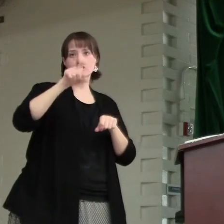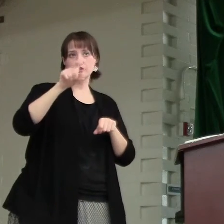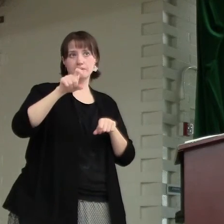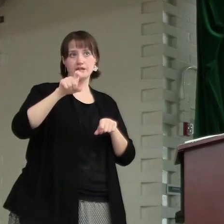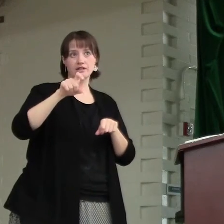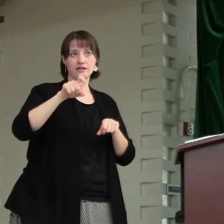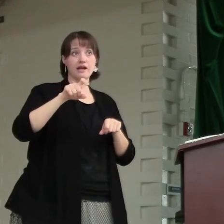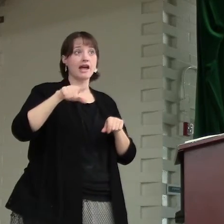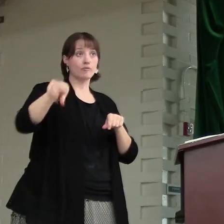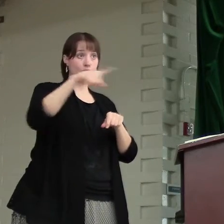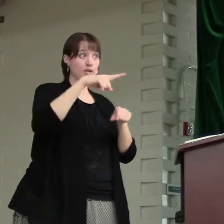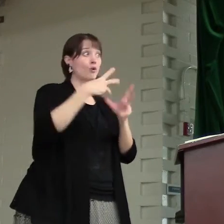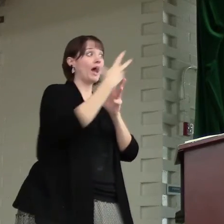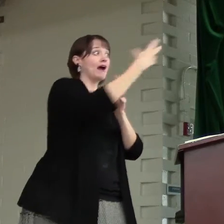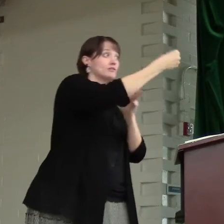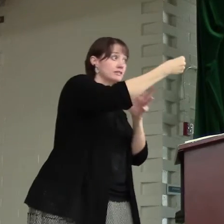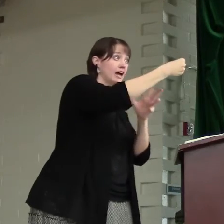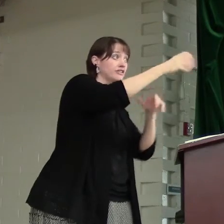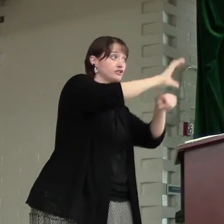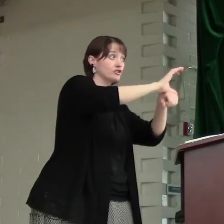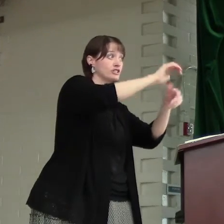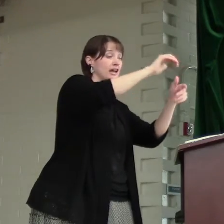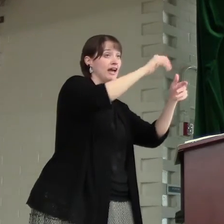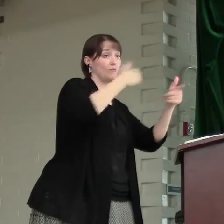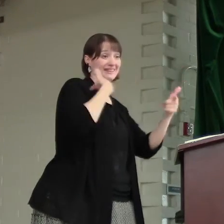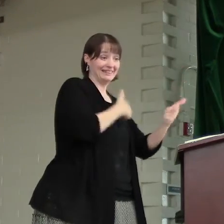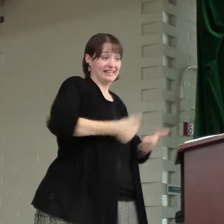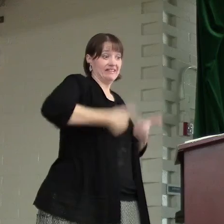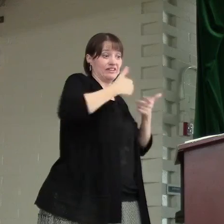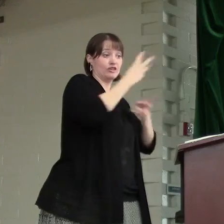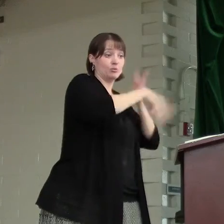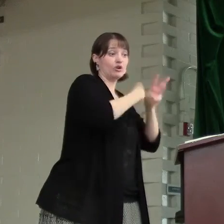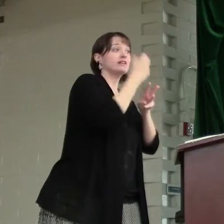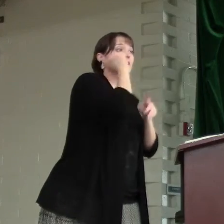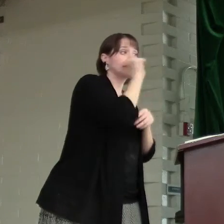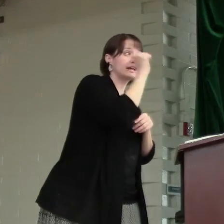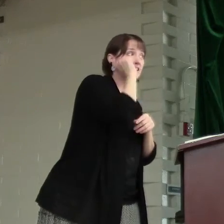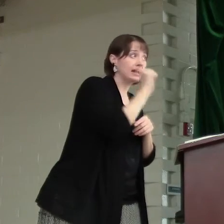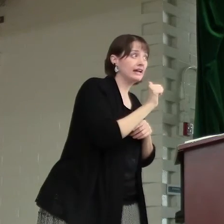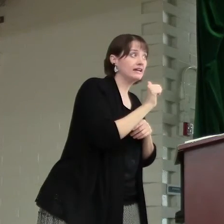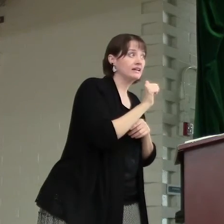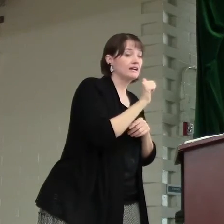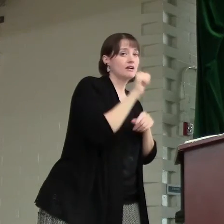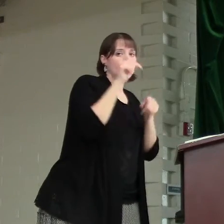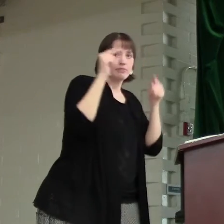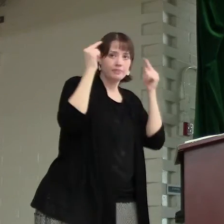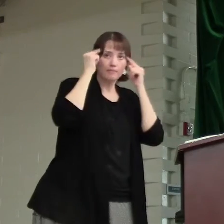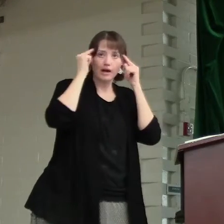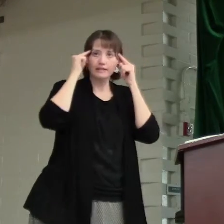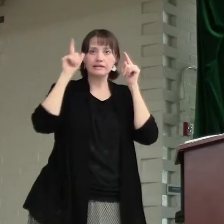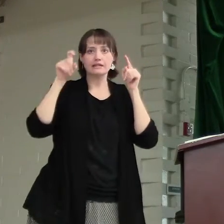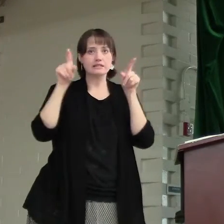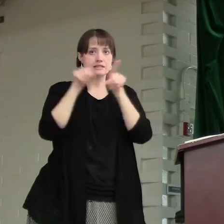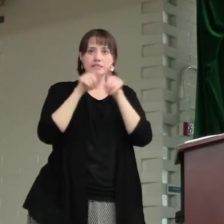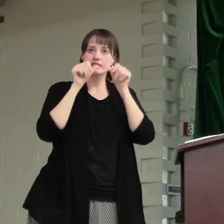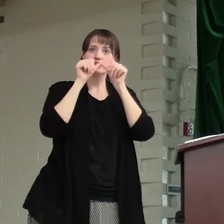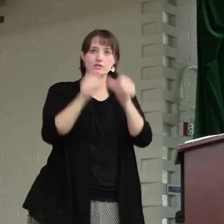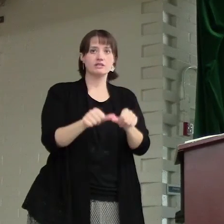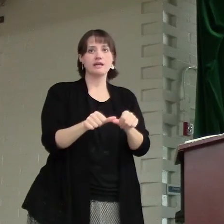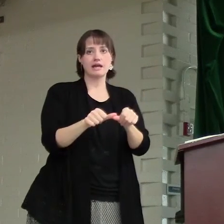should be. And when we go outside the church and we live in the world day to day, that mindset needs to continue the same.